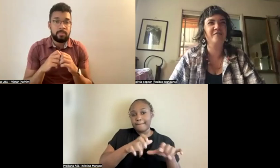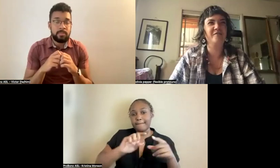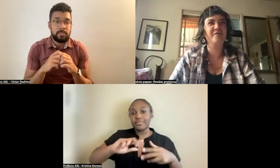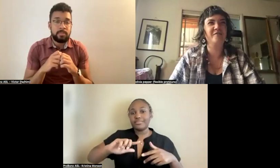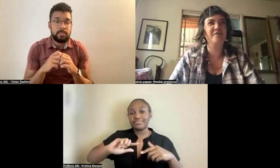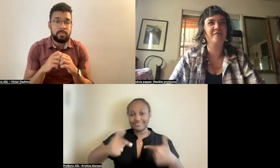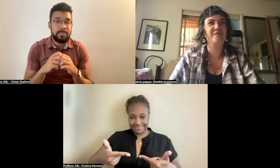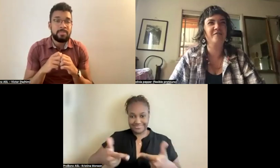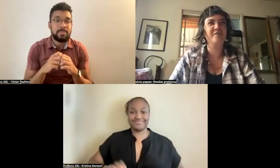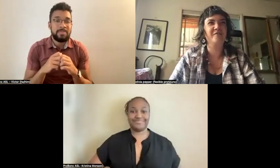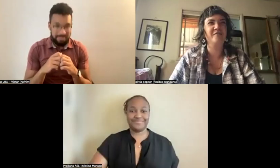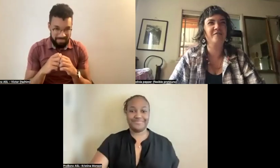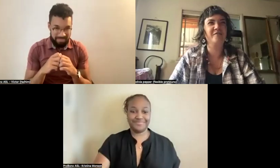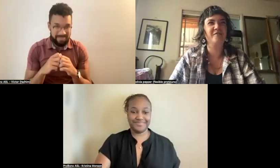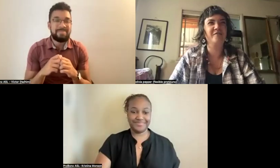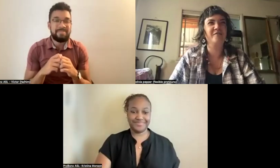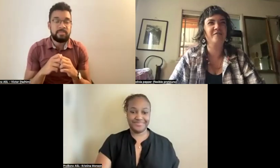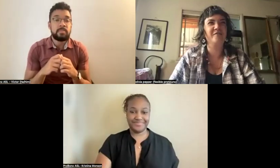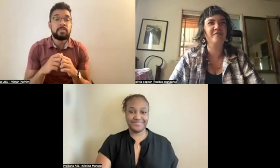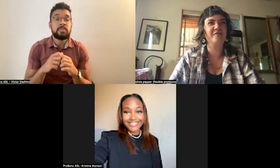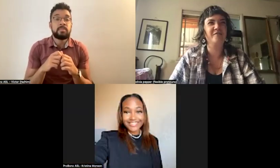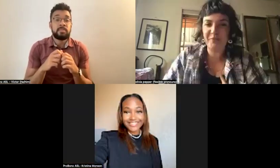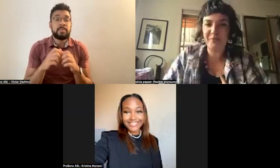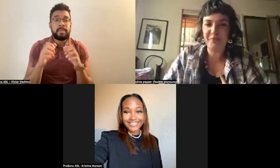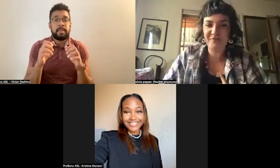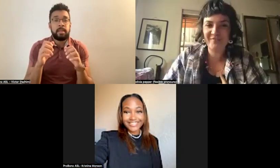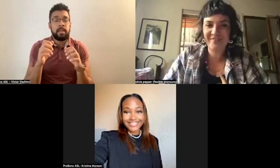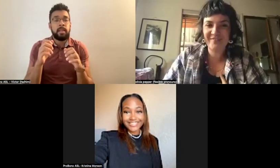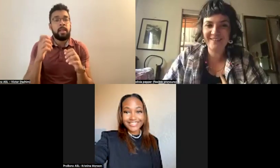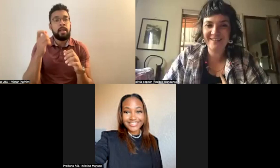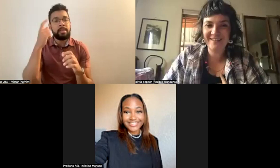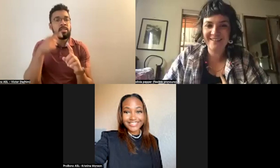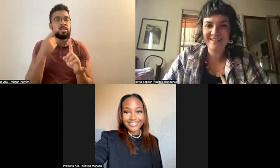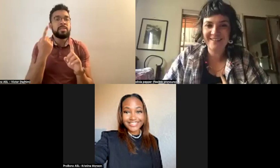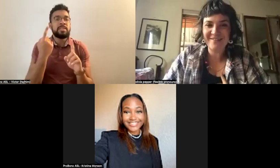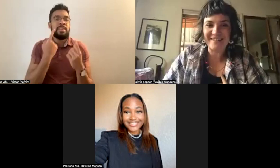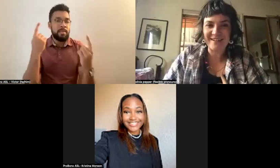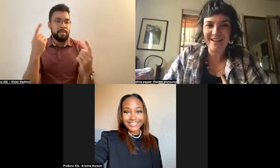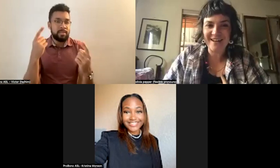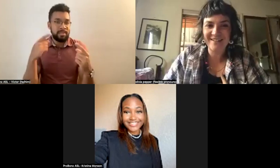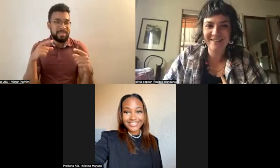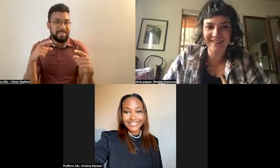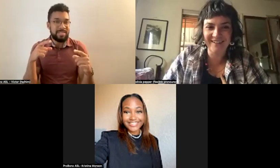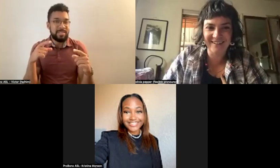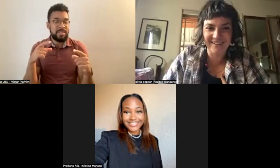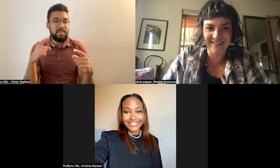all of the major lesbian players of the time. Uh-oh, I'm stuck again.